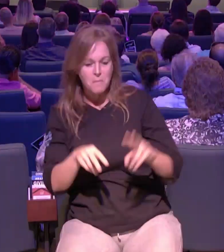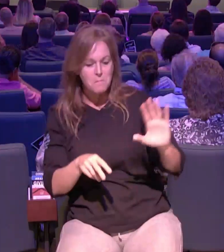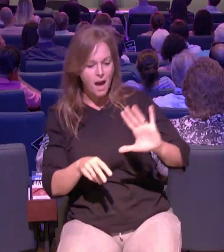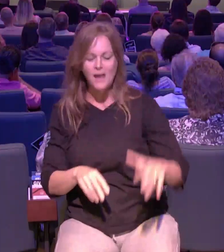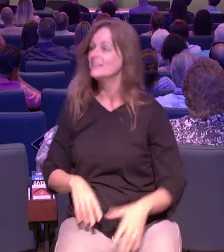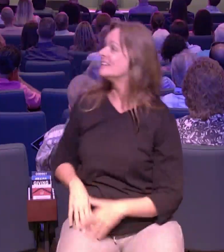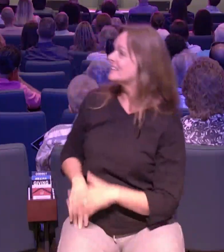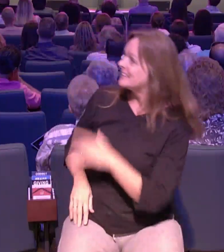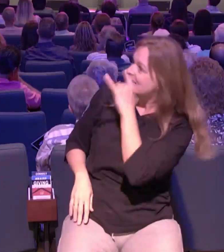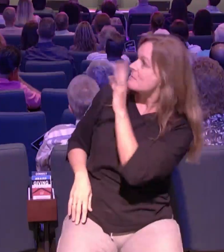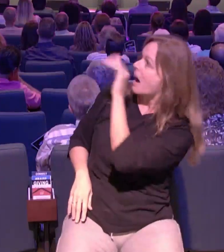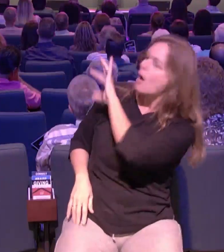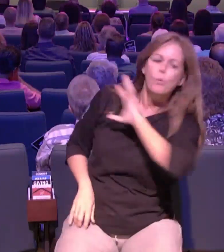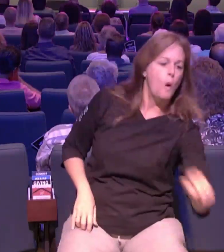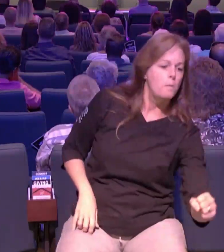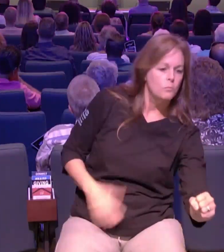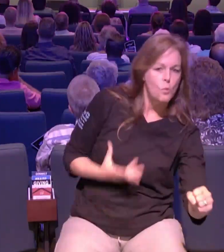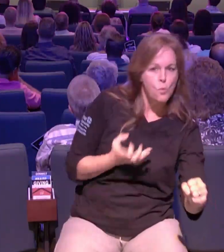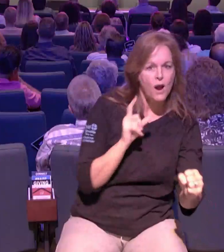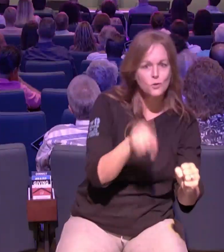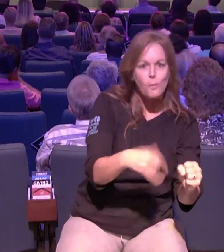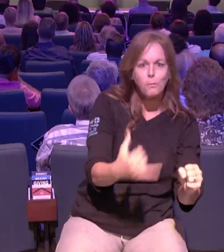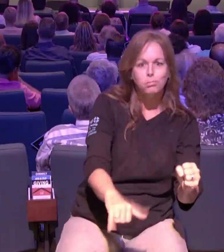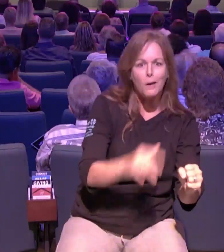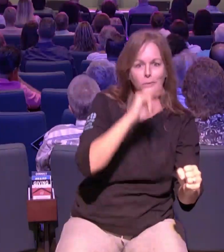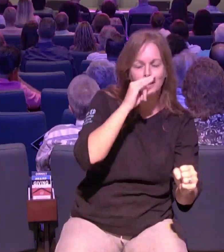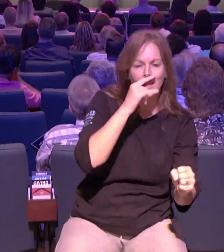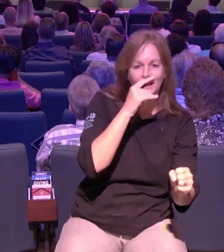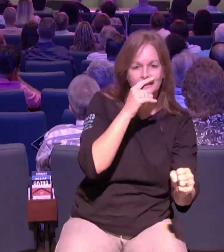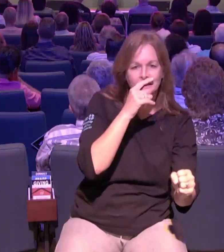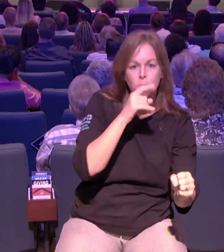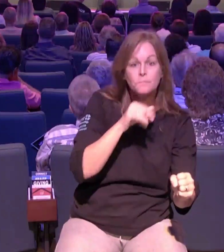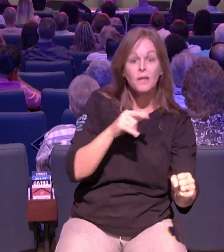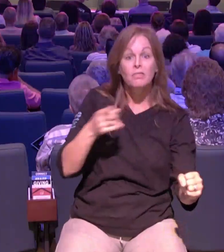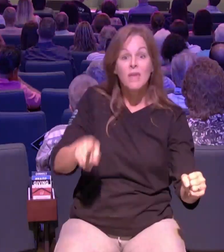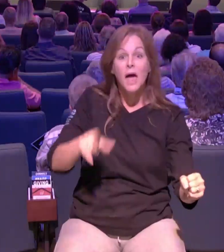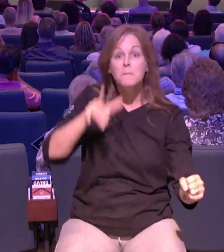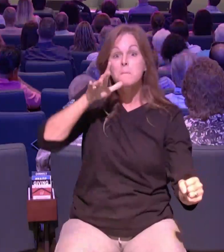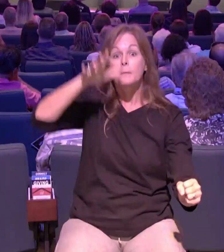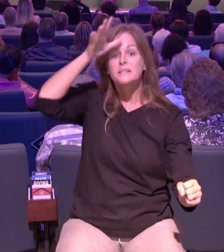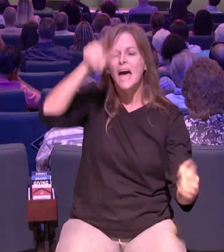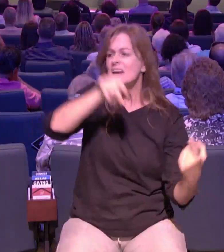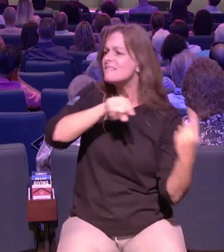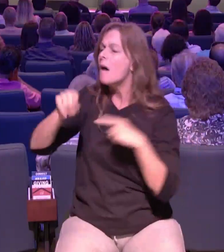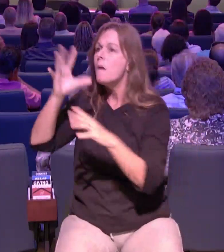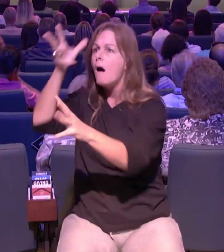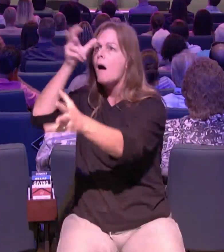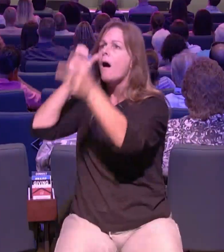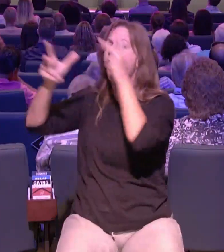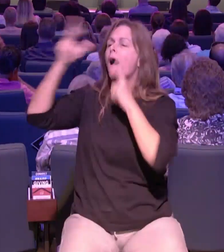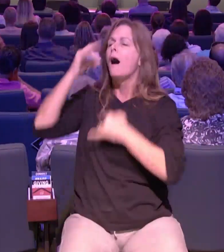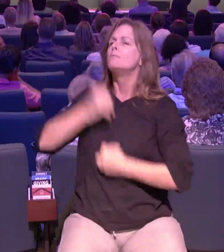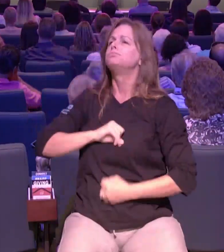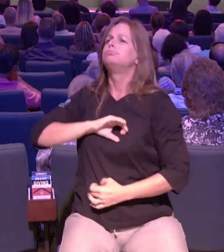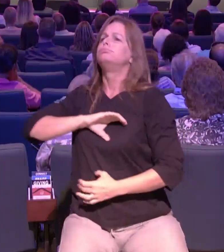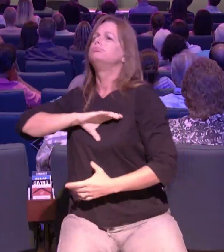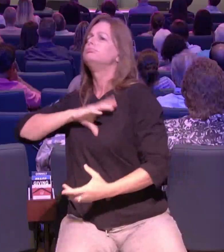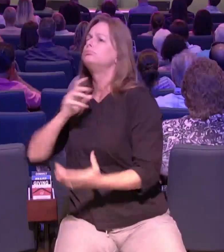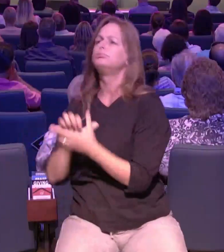and and turn their lives around and become the husbands and the wives and the moms and the dads that they're created to be it's every person every parking